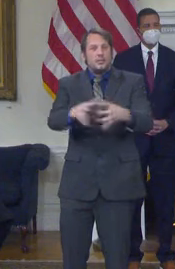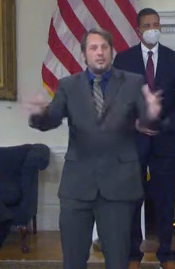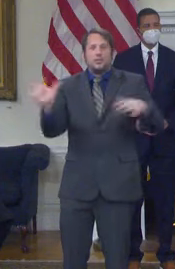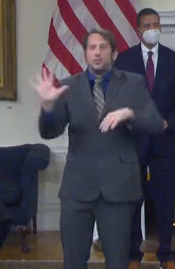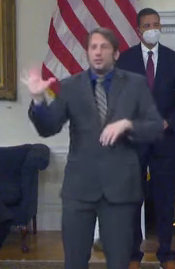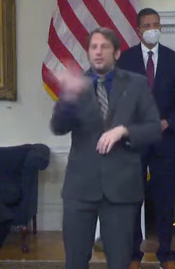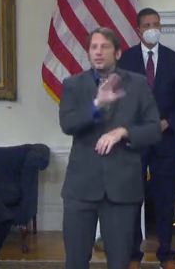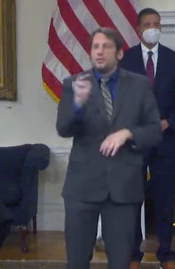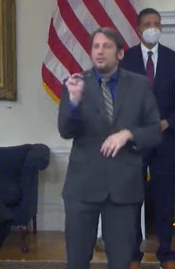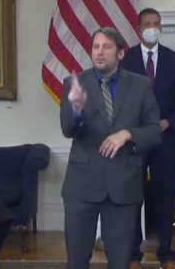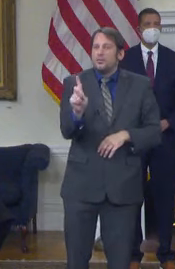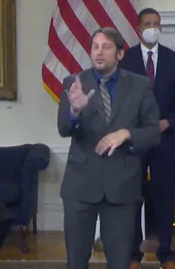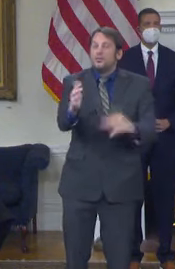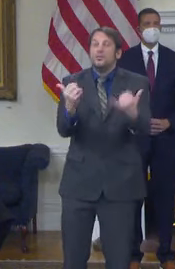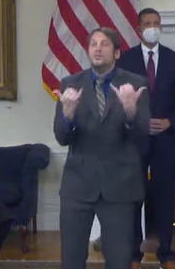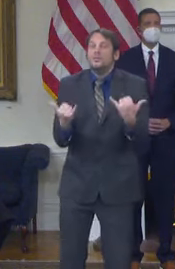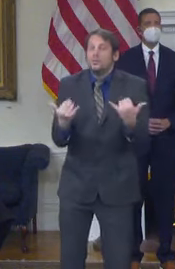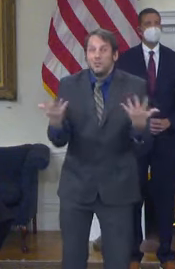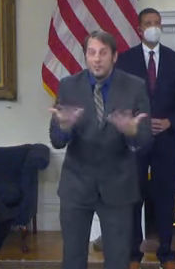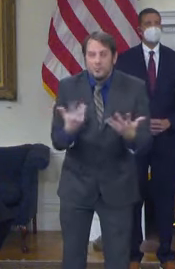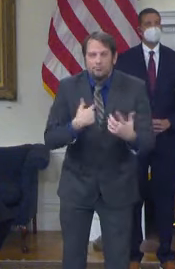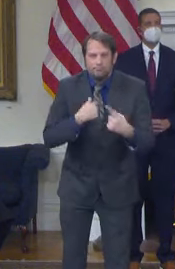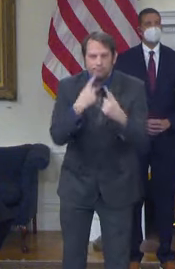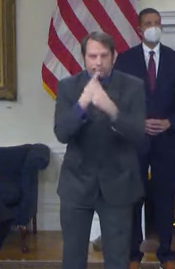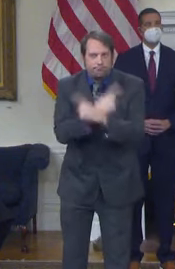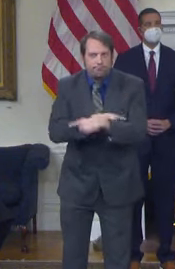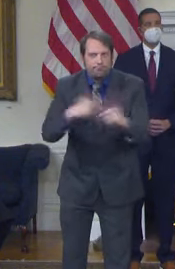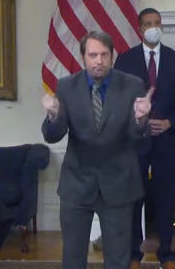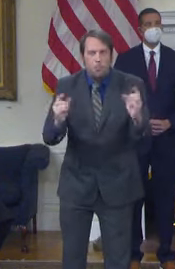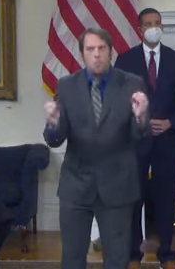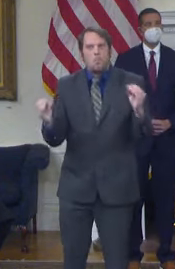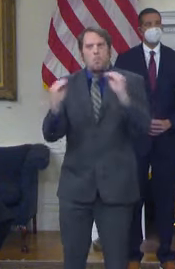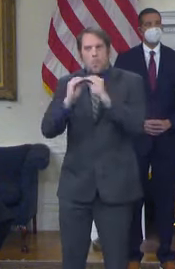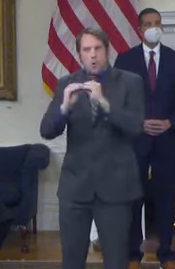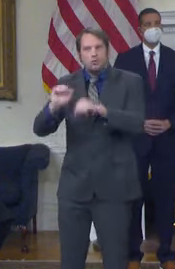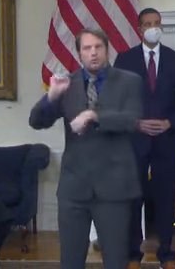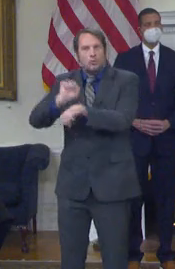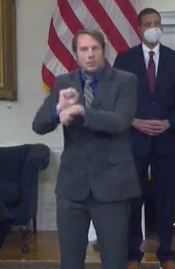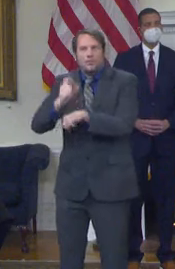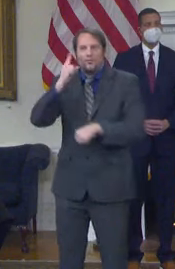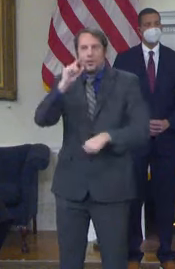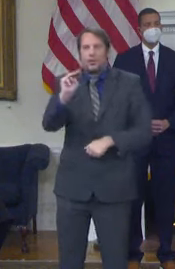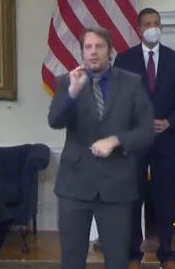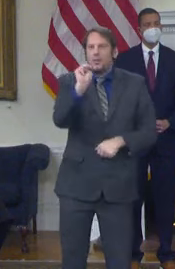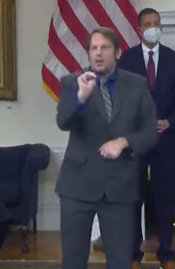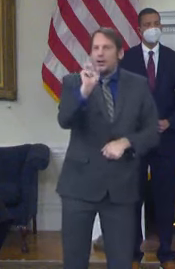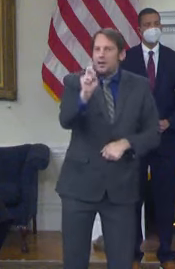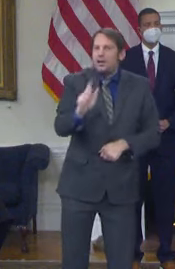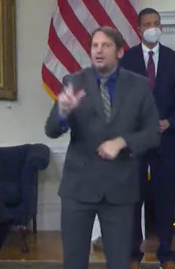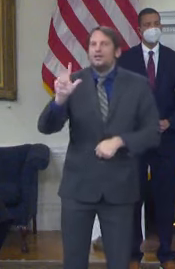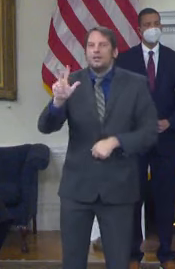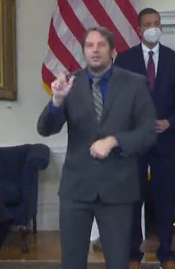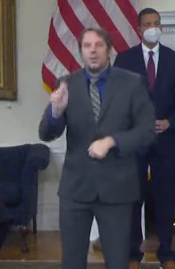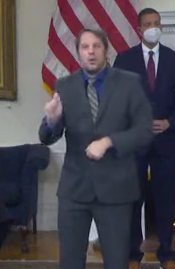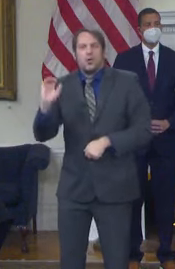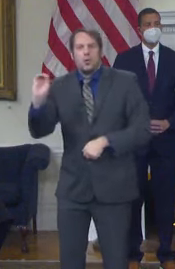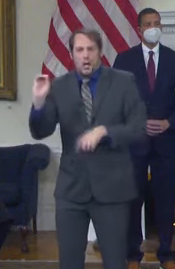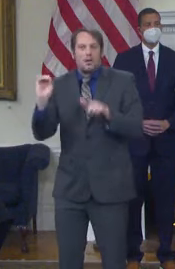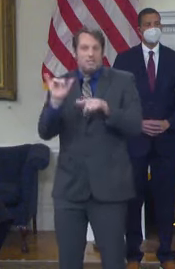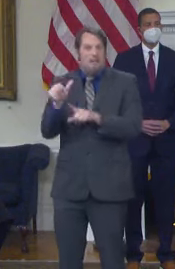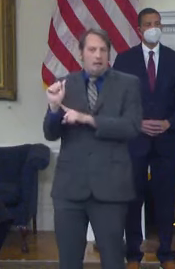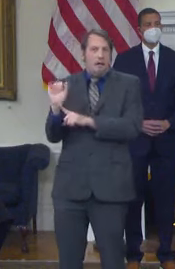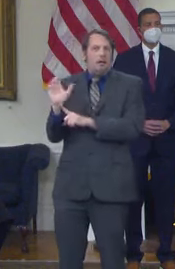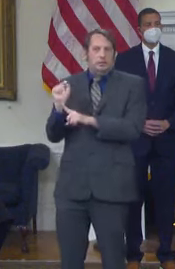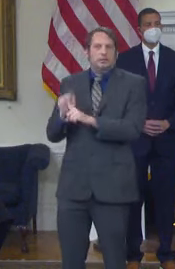the More Jobs for Marylanders Act 3.0. In order to extend the More Jobs for Marylanders